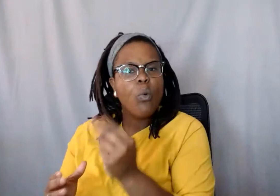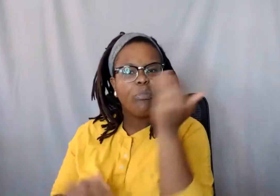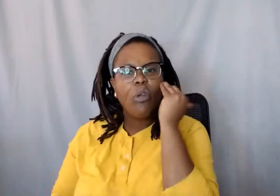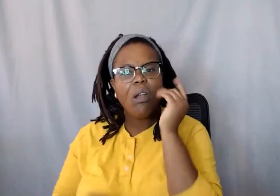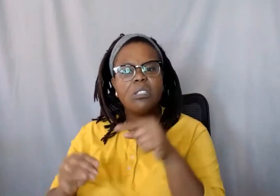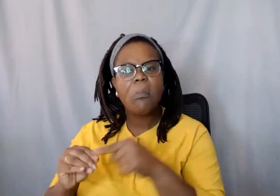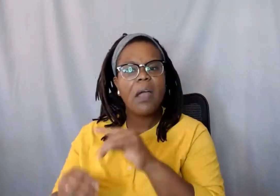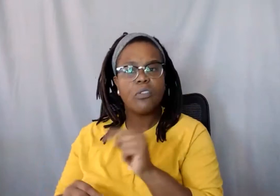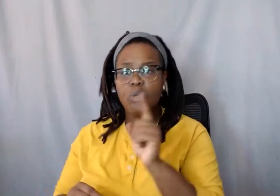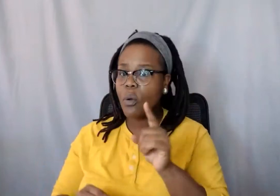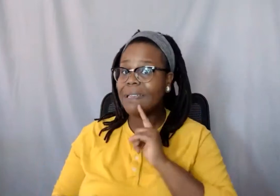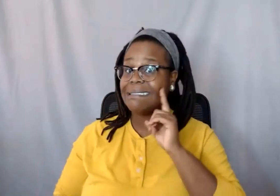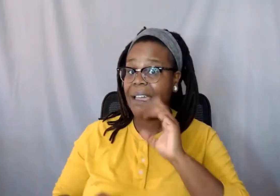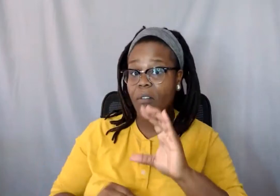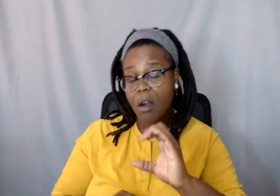meetings and you will learn a lot of information about them.